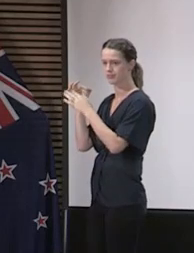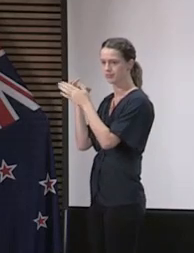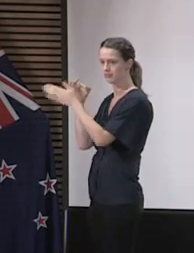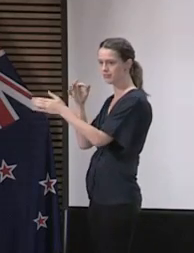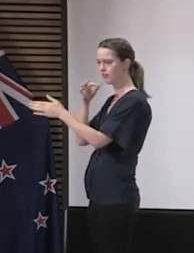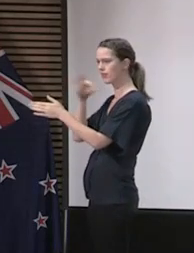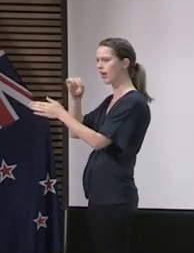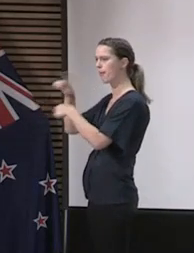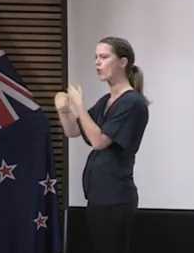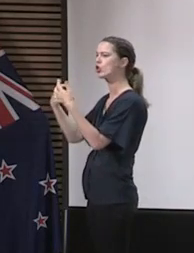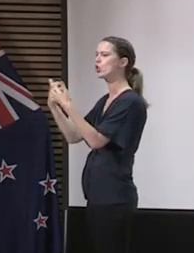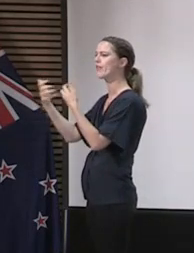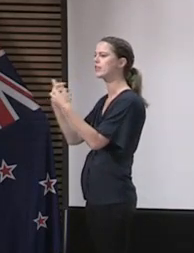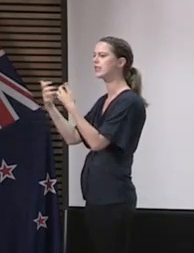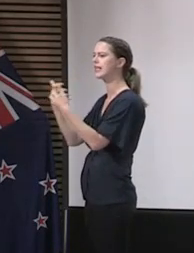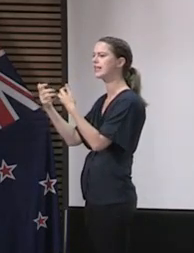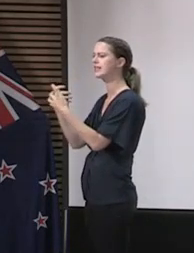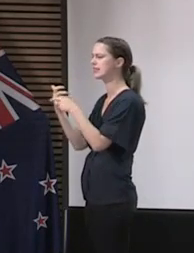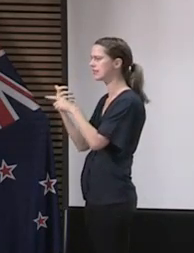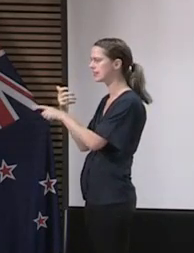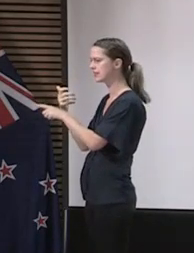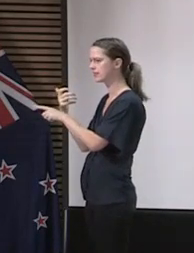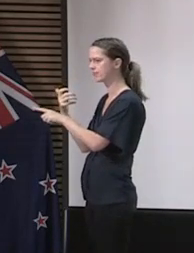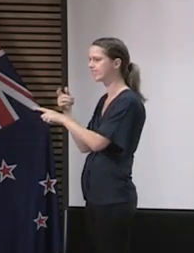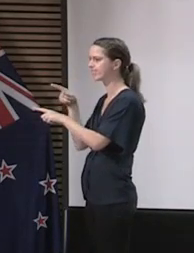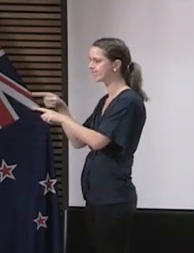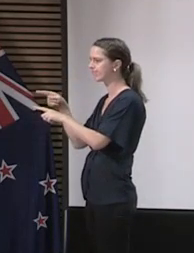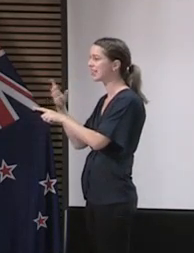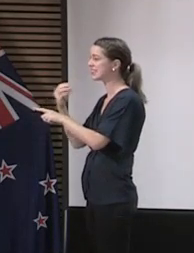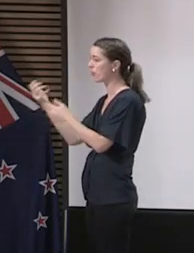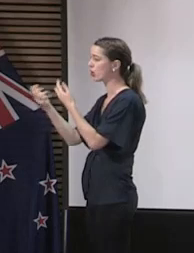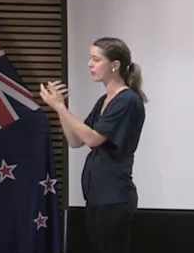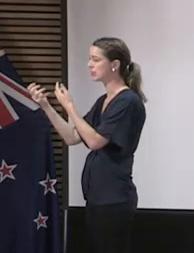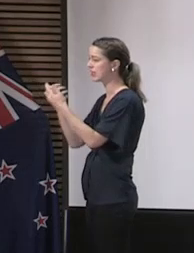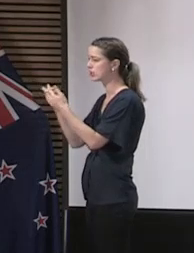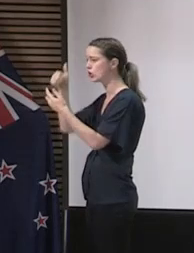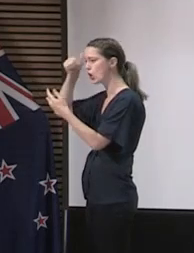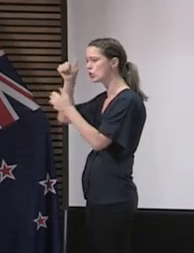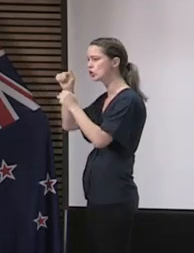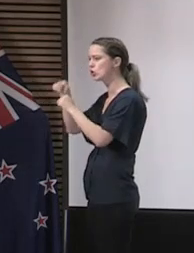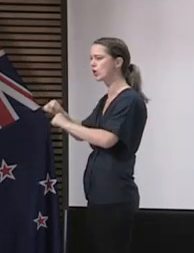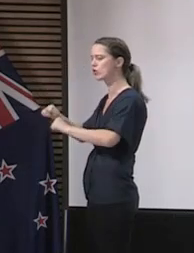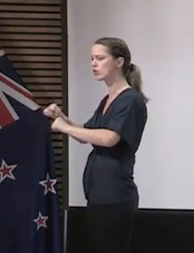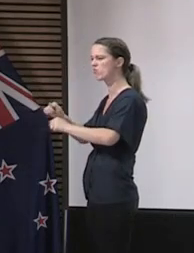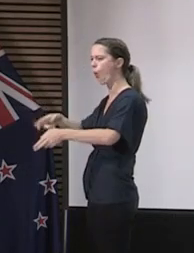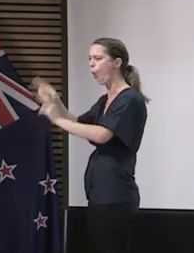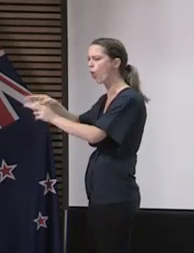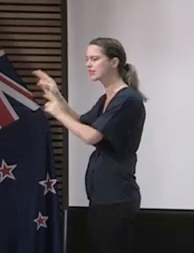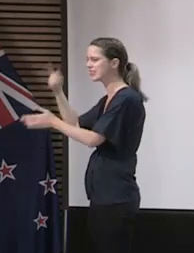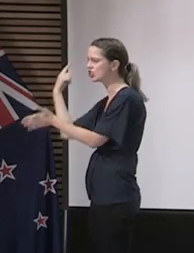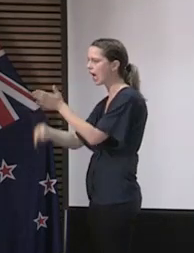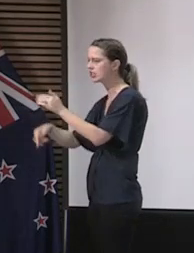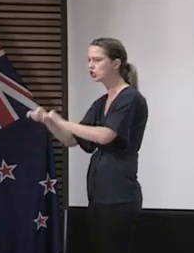Prime Minister, on universities, what's your message to those universities who are still charging students that aren't actually using their